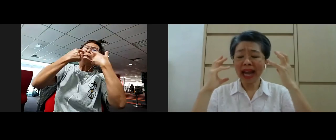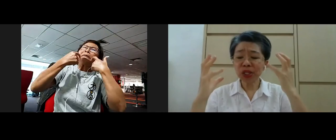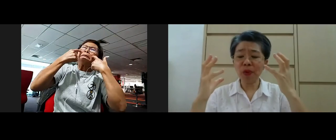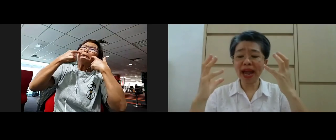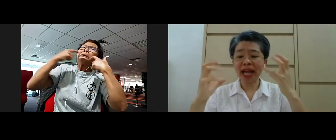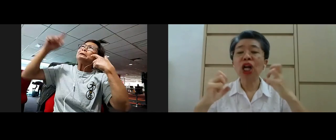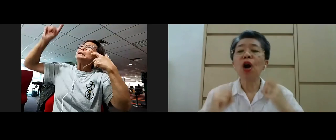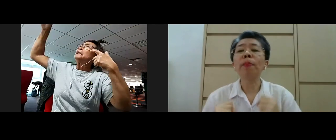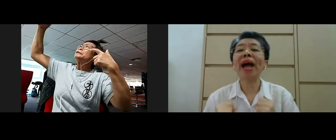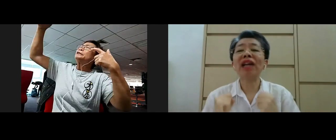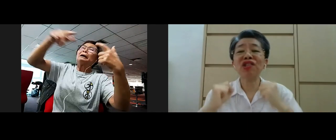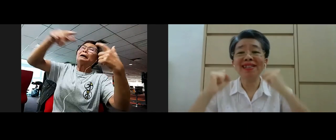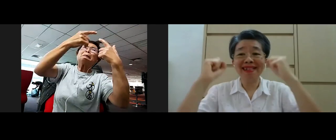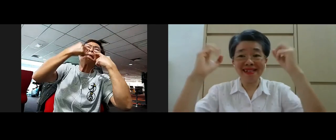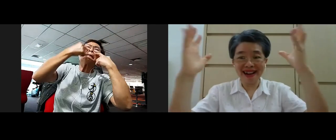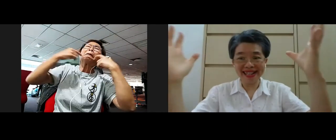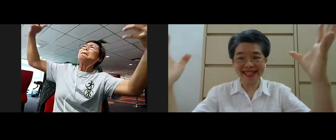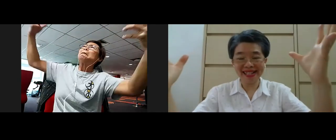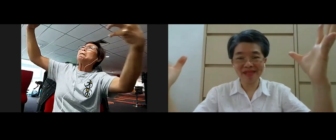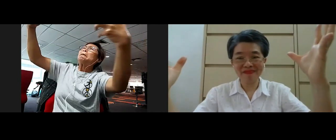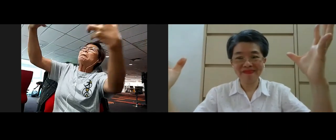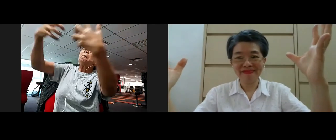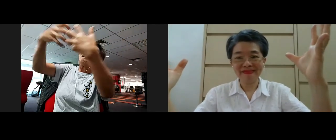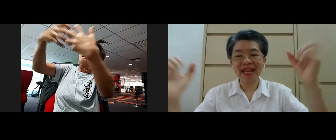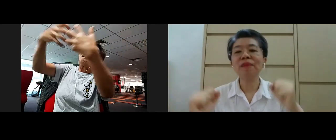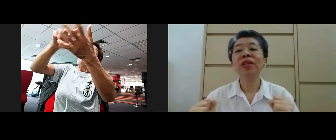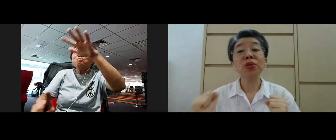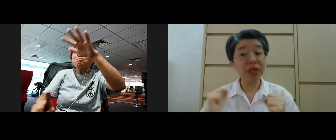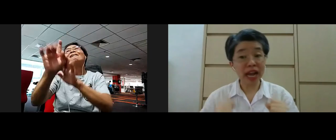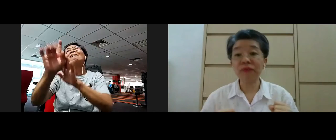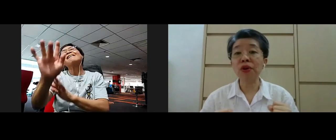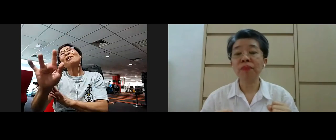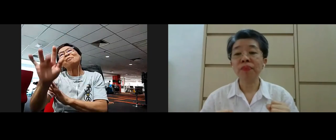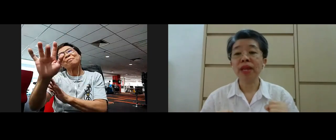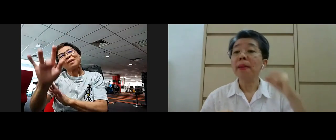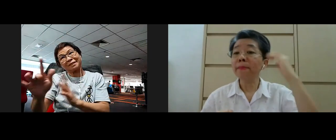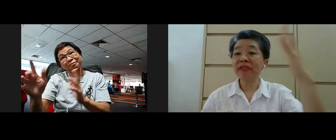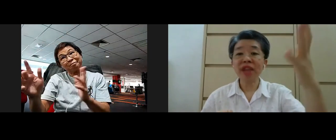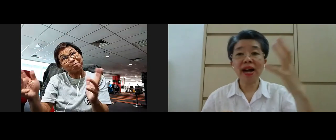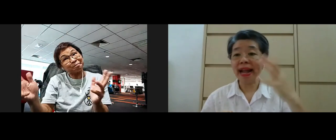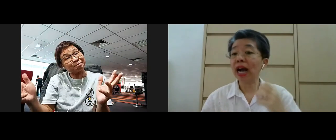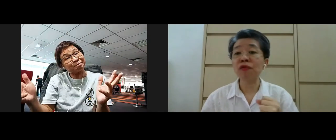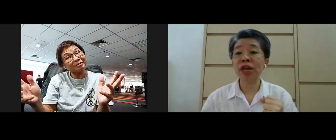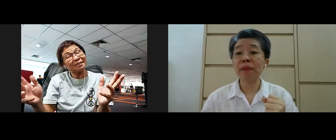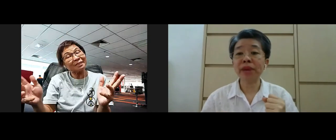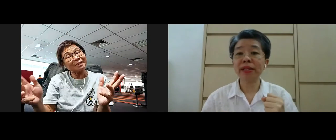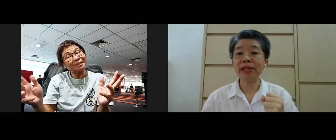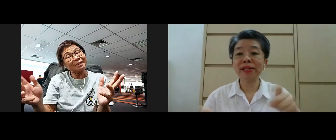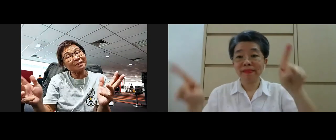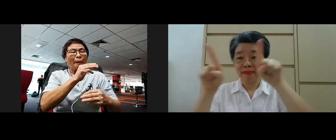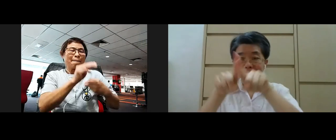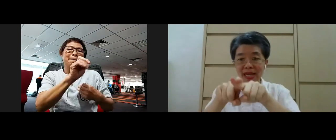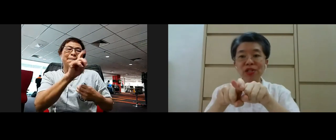that's where compassion arises yeah so therefore metta and karuna